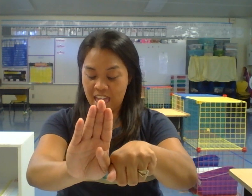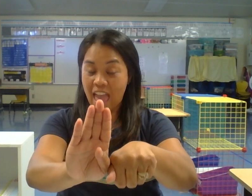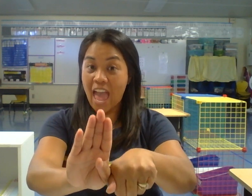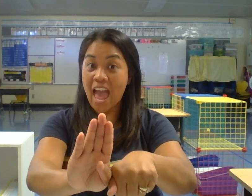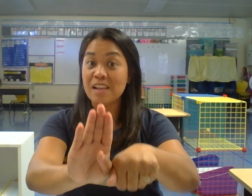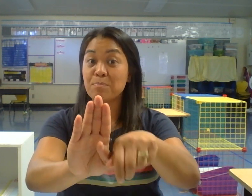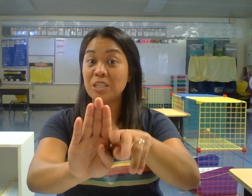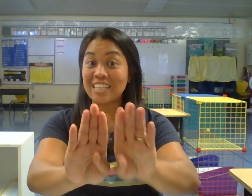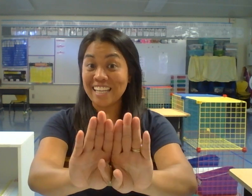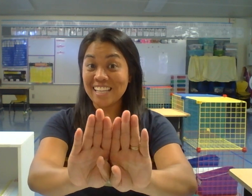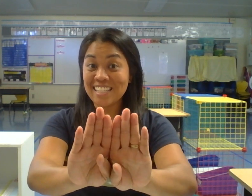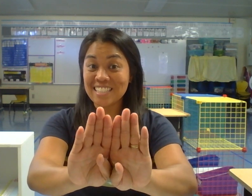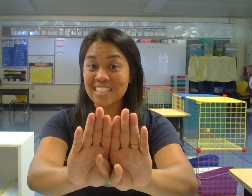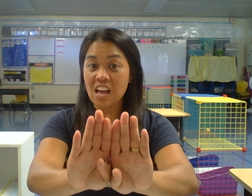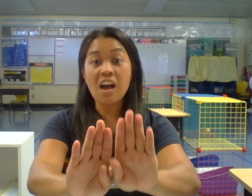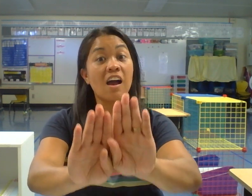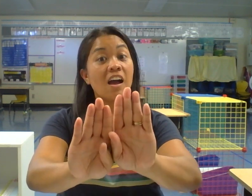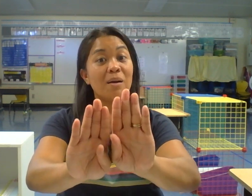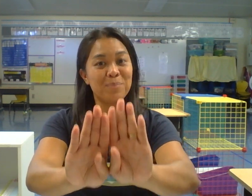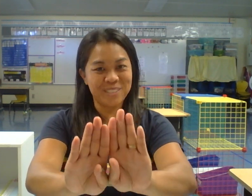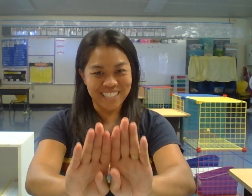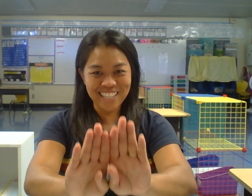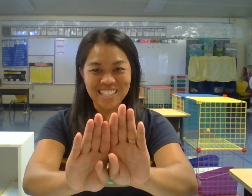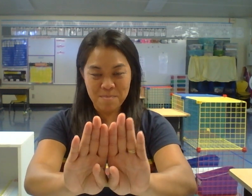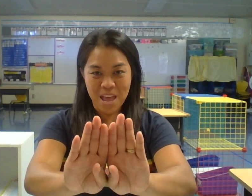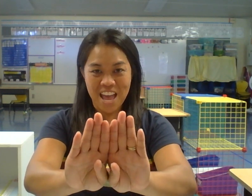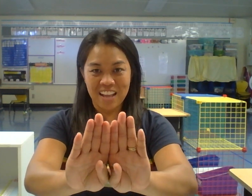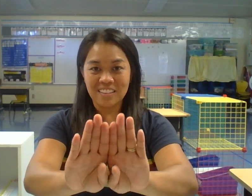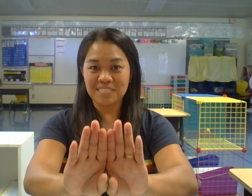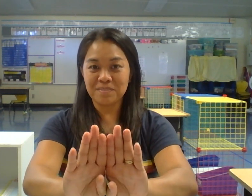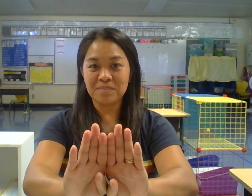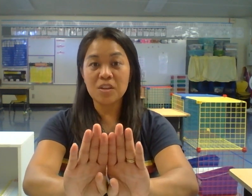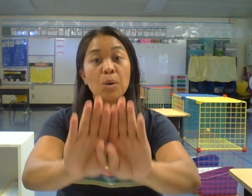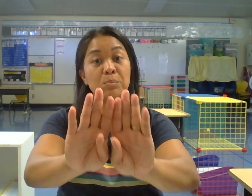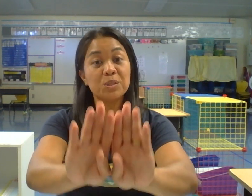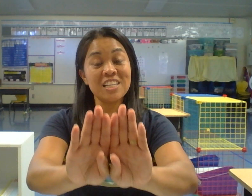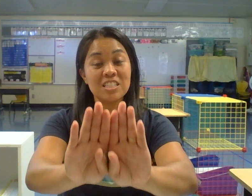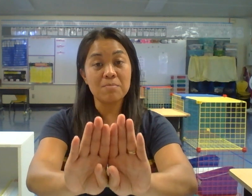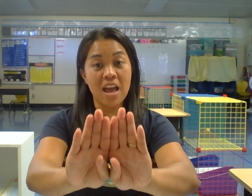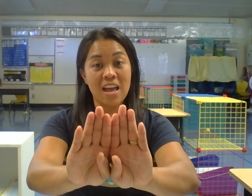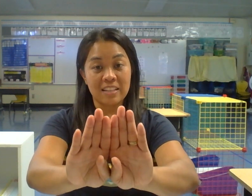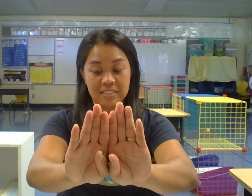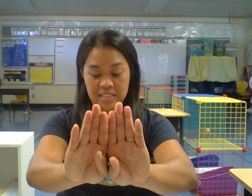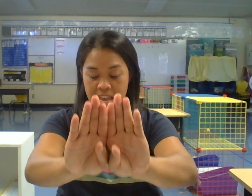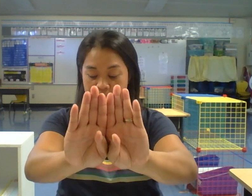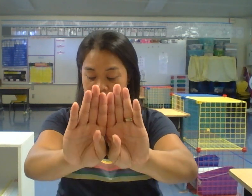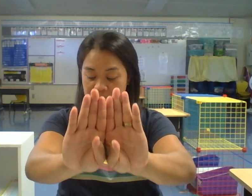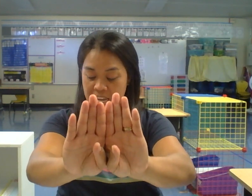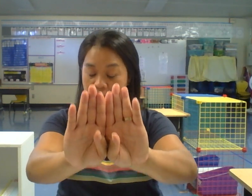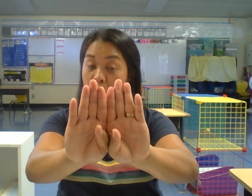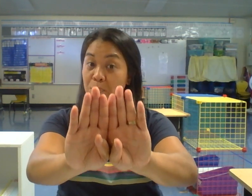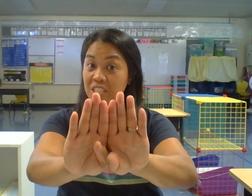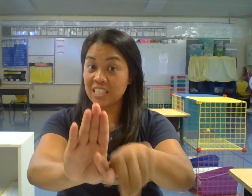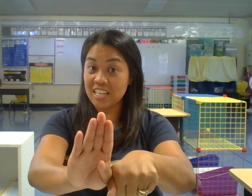Add police. Policeman. Policeman. Take out police.